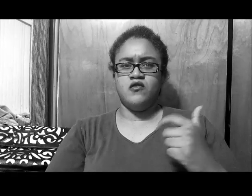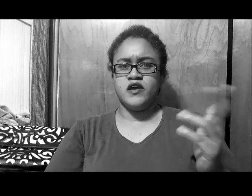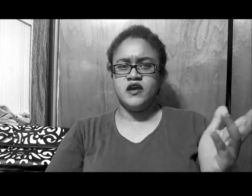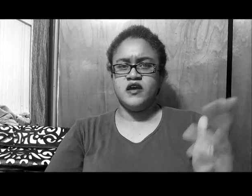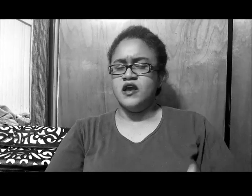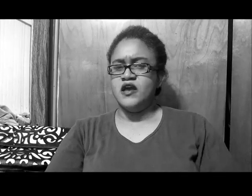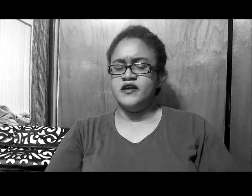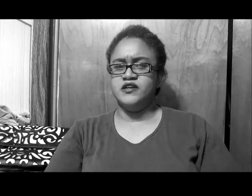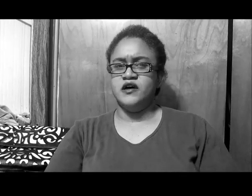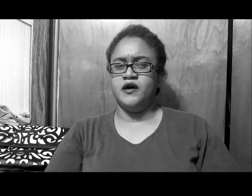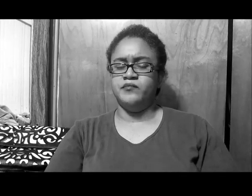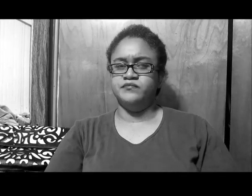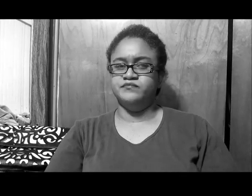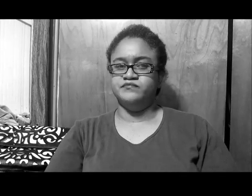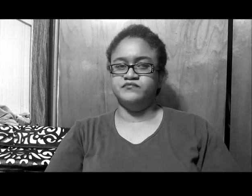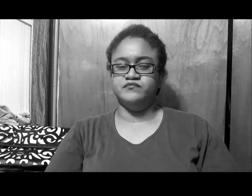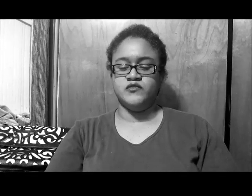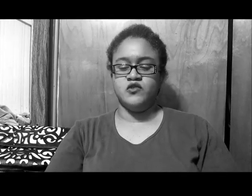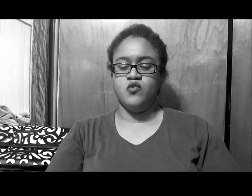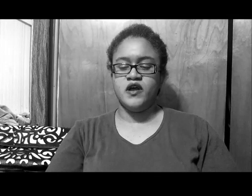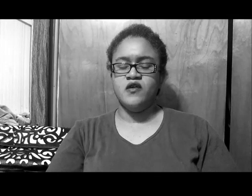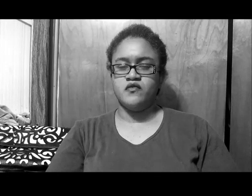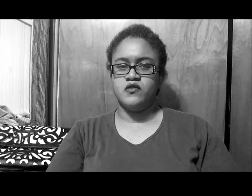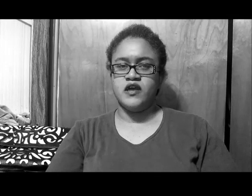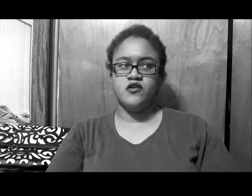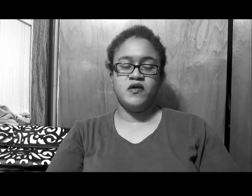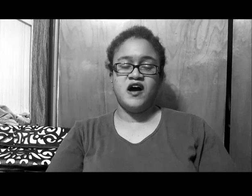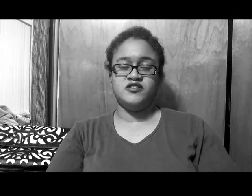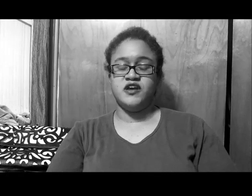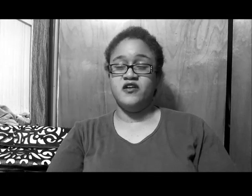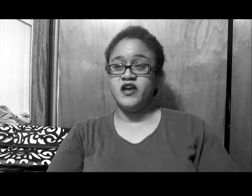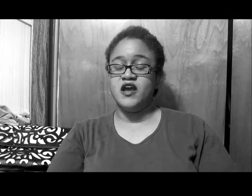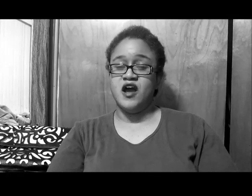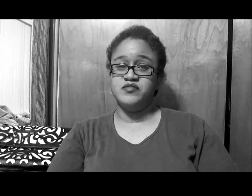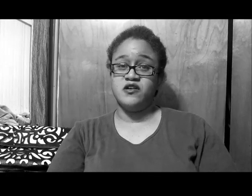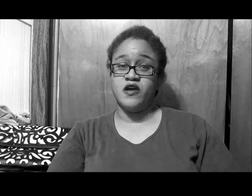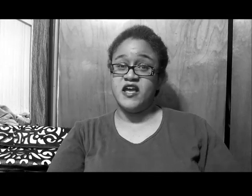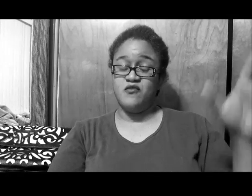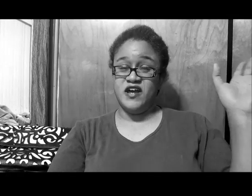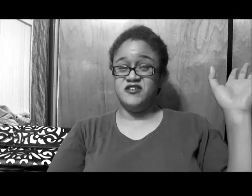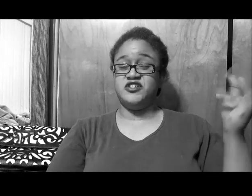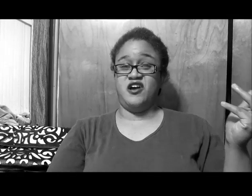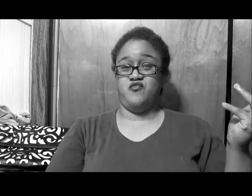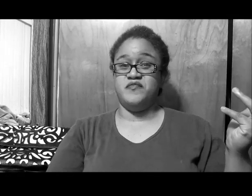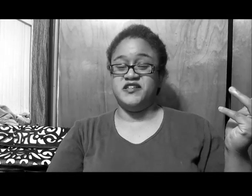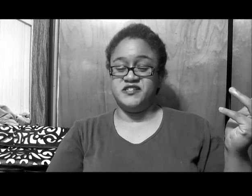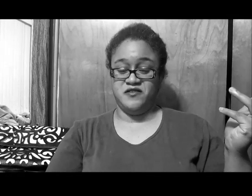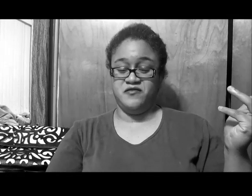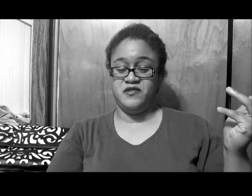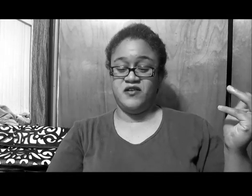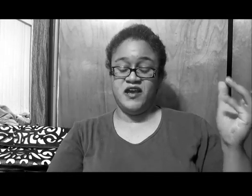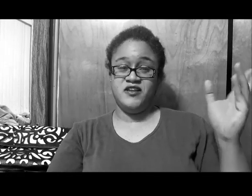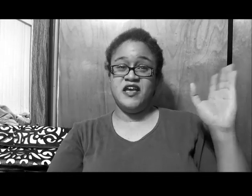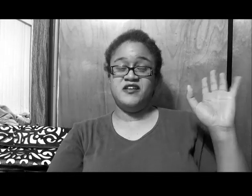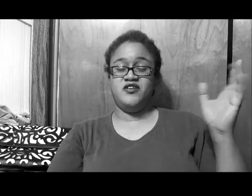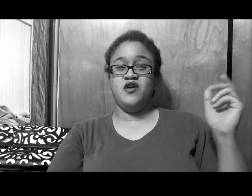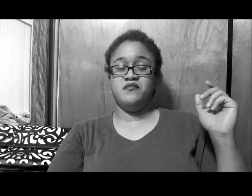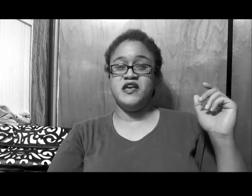okay, and, um, whatever, and her apology, okay, I'm sorry, and what else do y'all want me to do, okay, do you want me